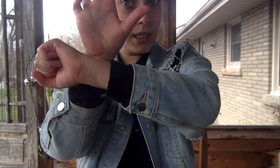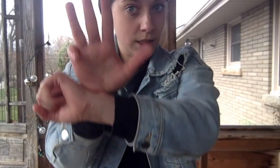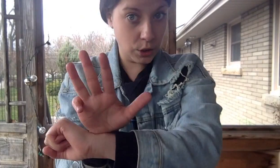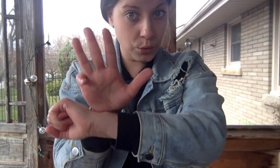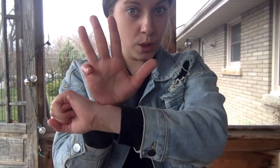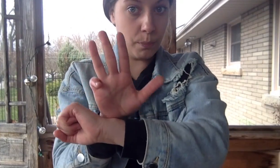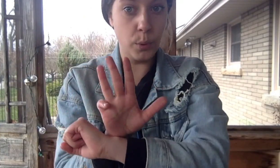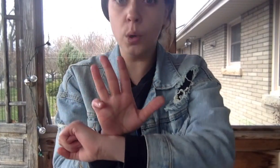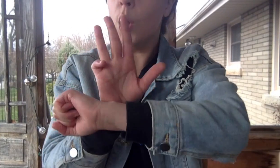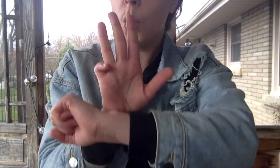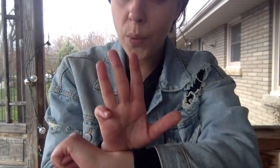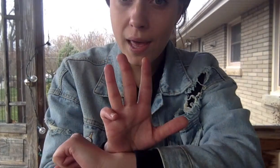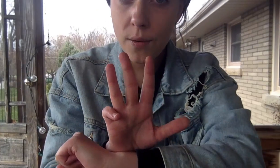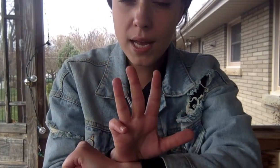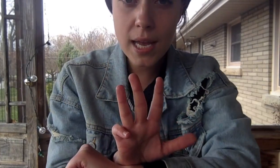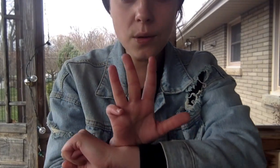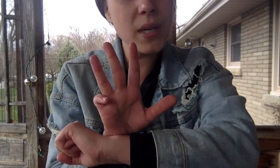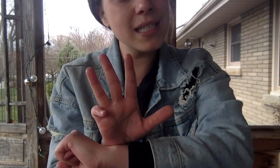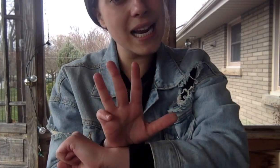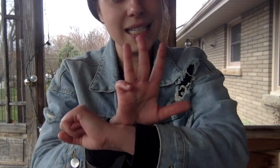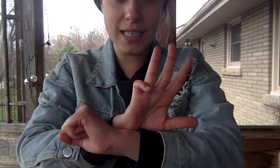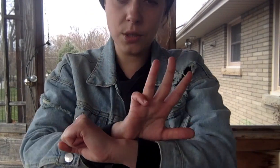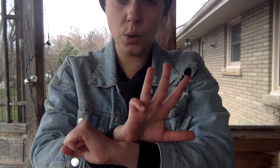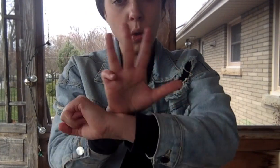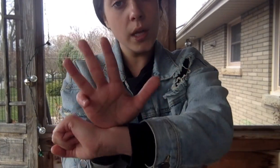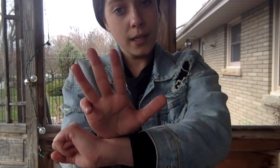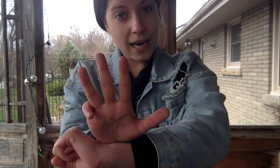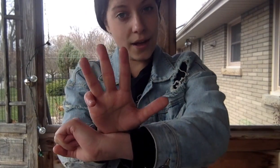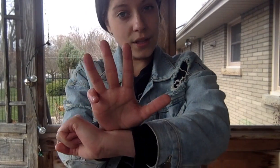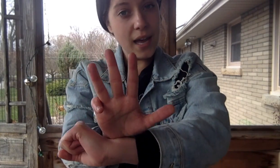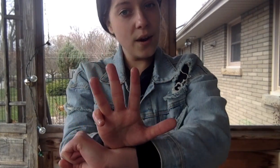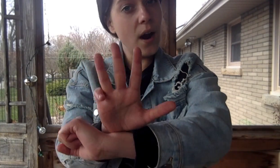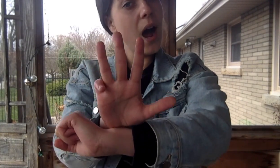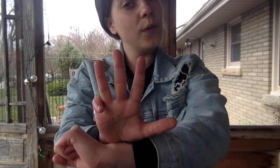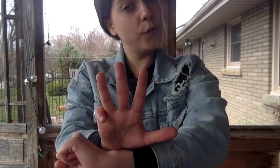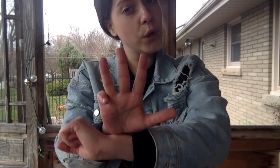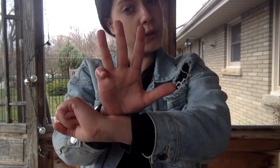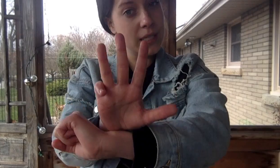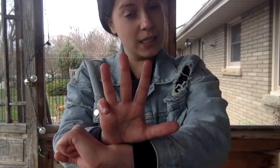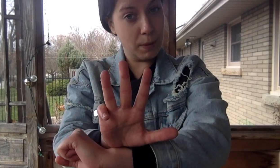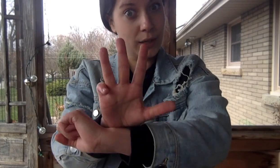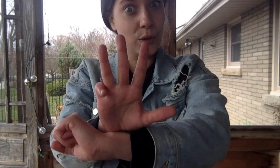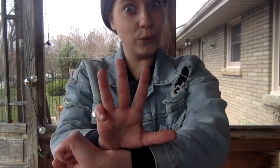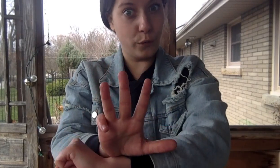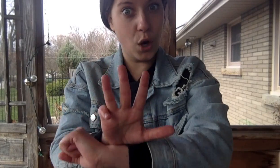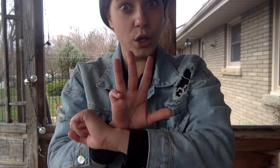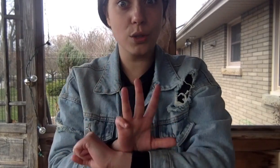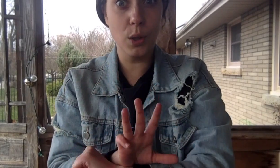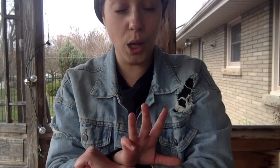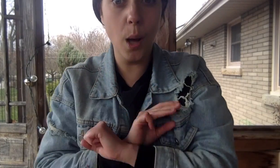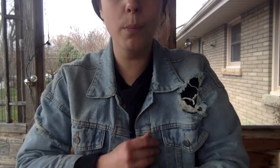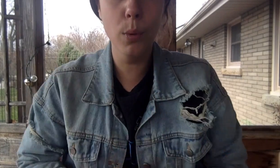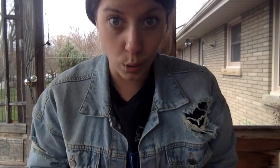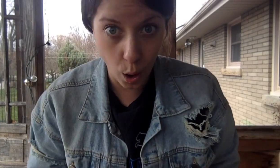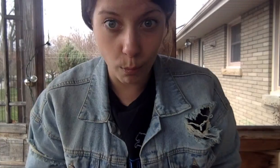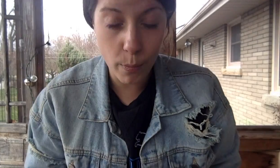into the pool where it was nice and cool now there are four green speckled frogs glub glub